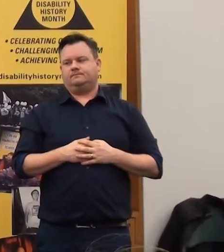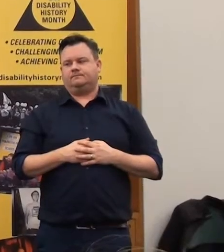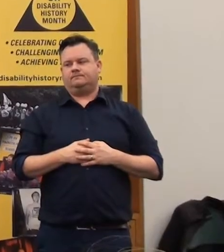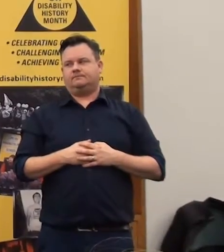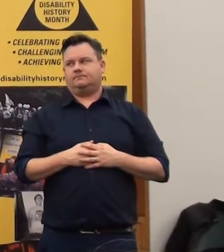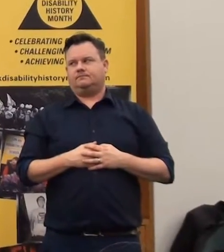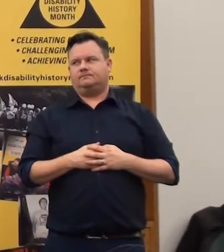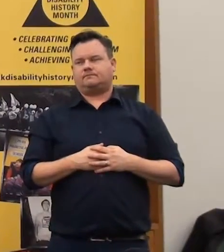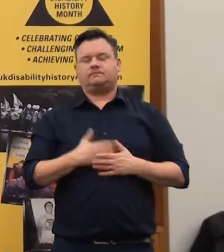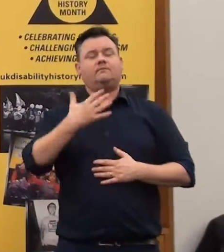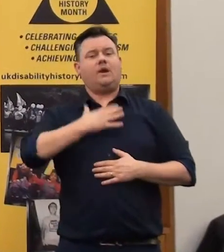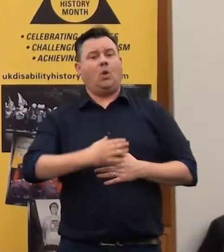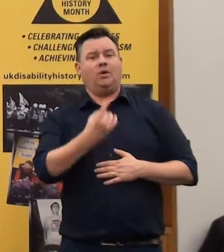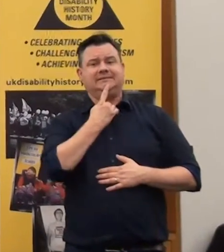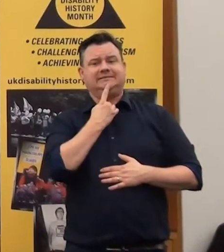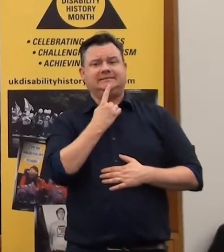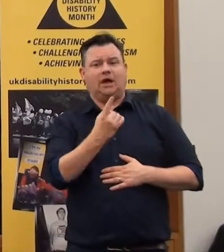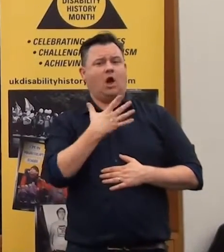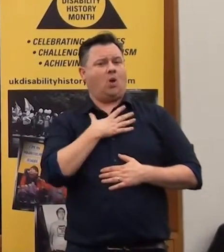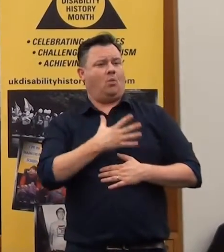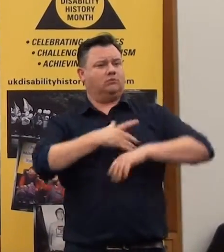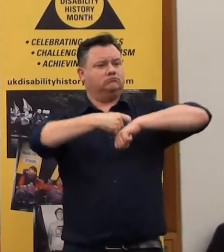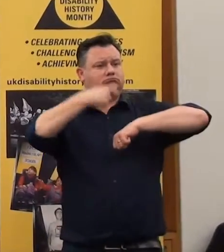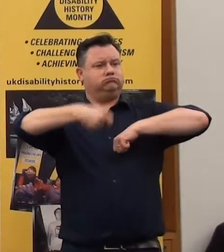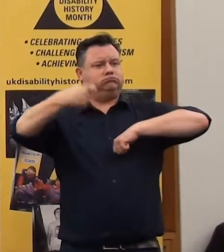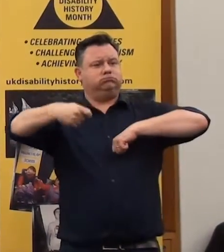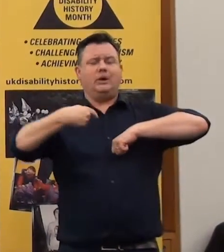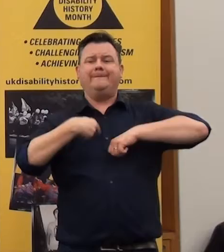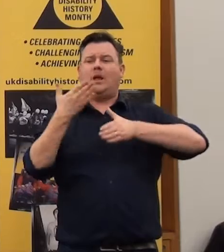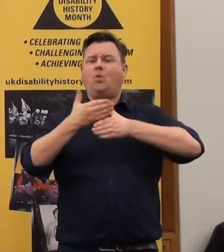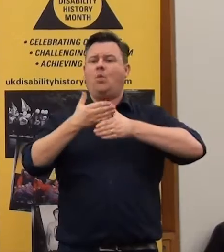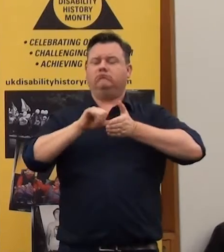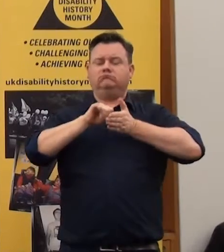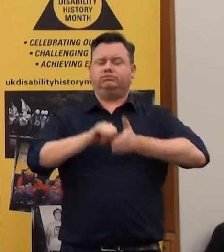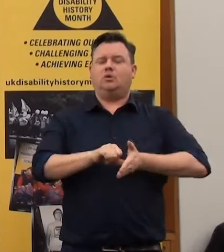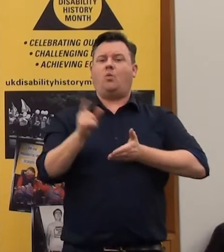But look, can I just say this, and I won't take up much more time, because I'm working quite hard on the budget.